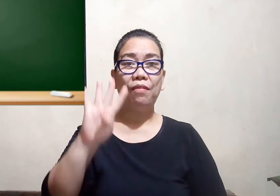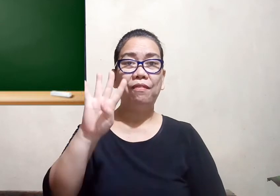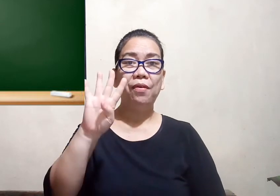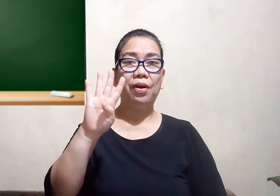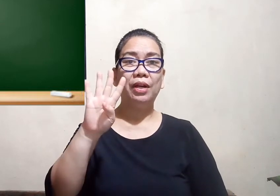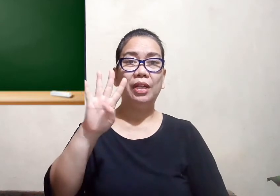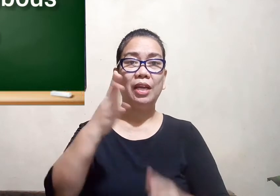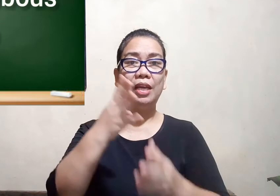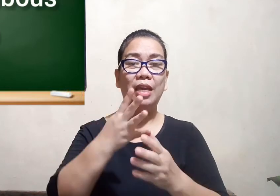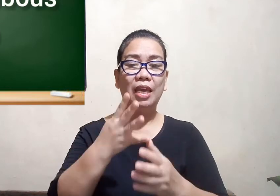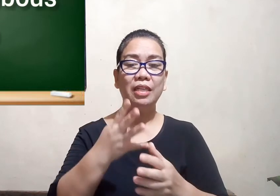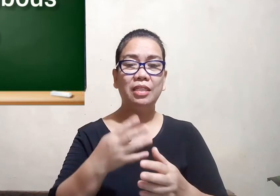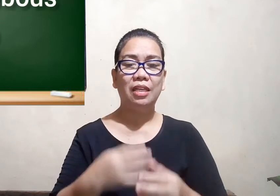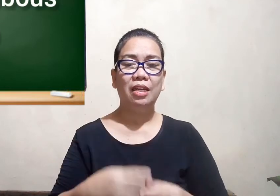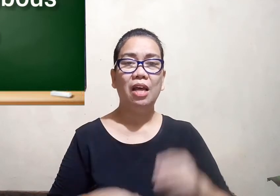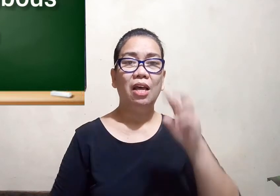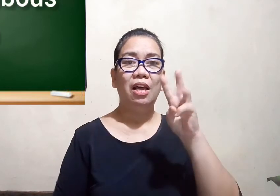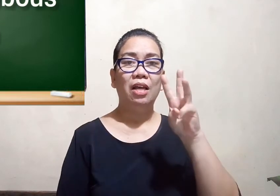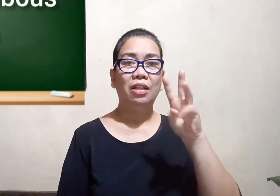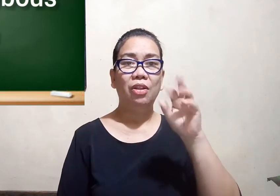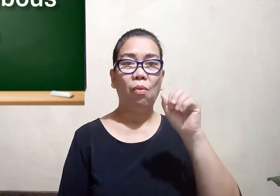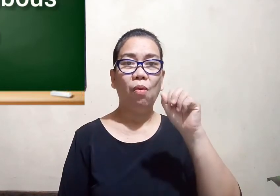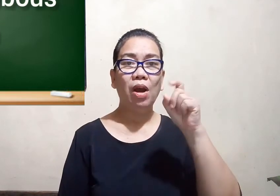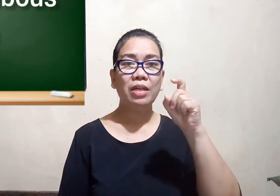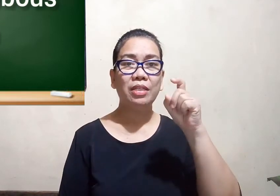fourth is the waxing